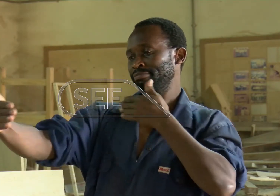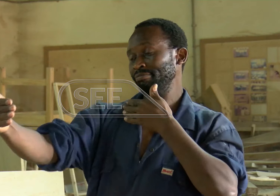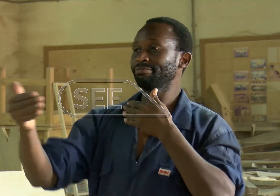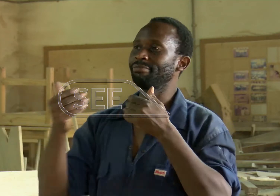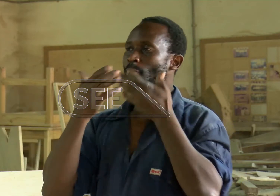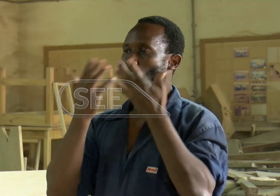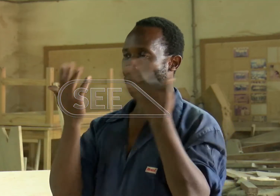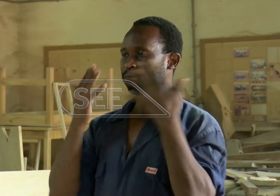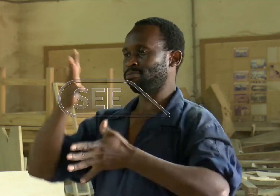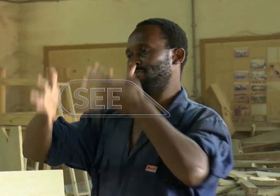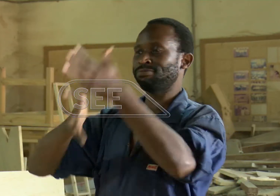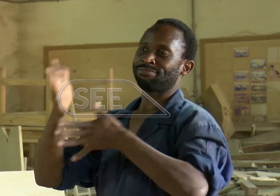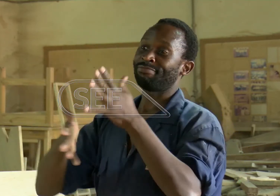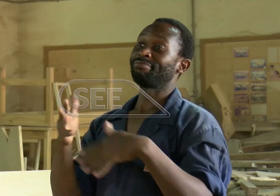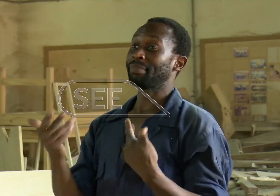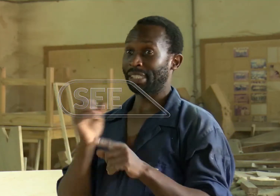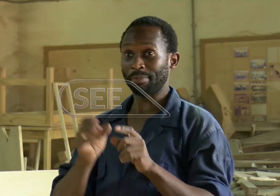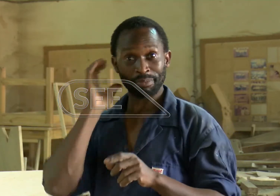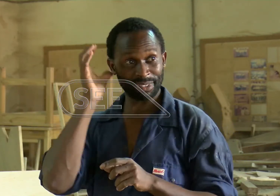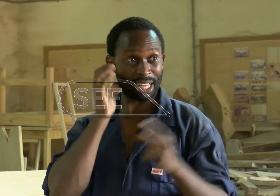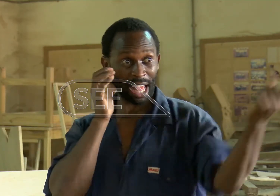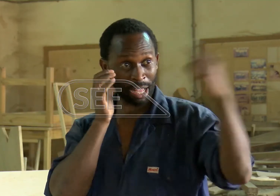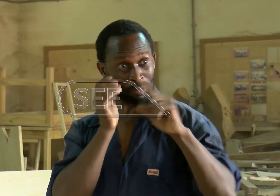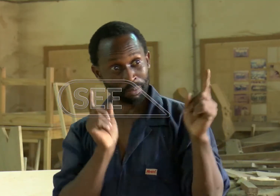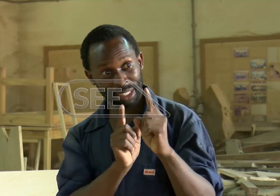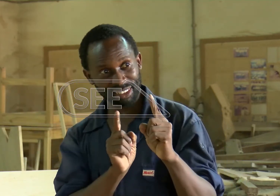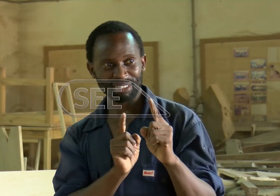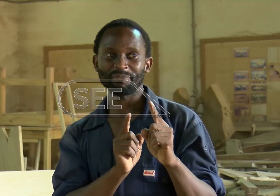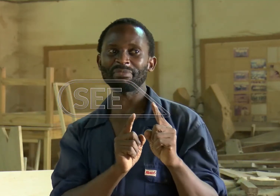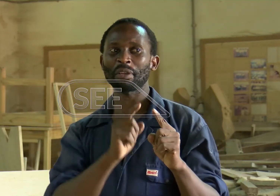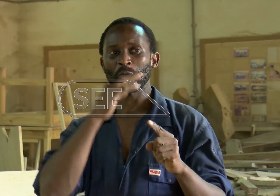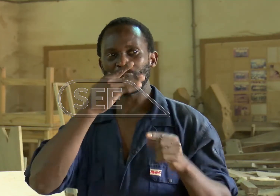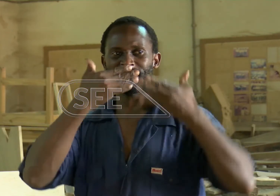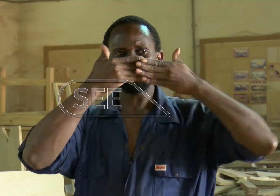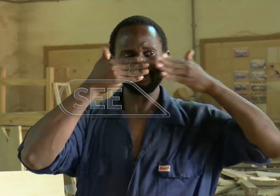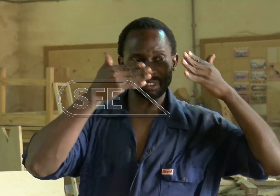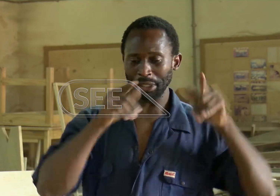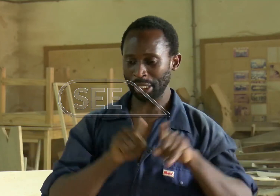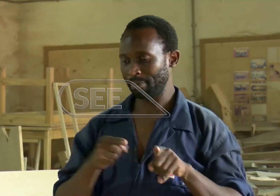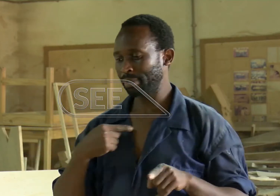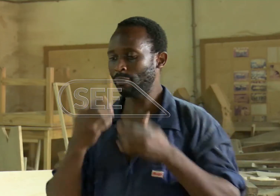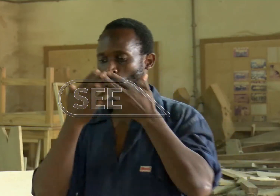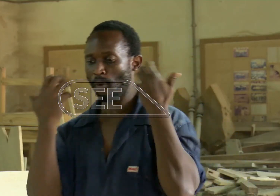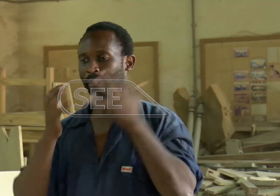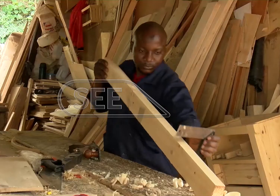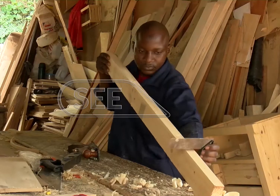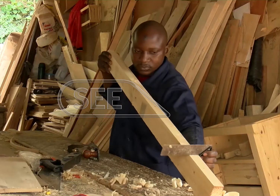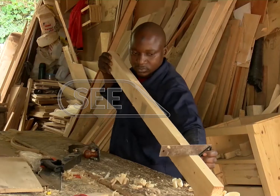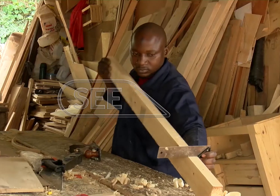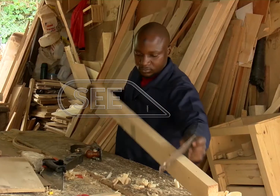is signing and the mouth is very important. It plays a big role. His counterparts